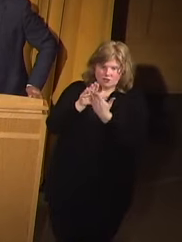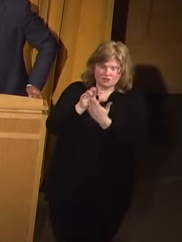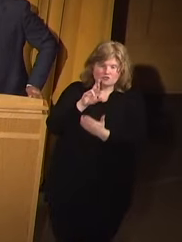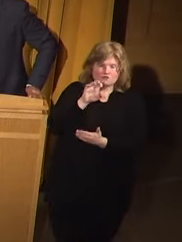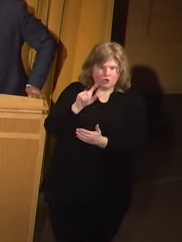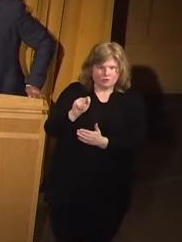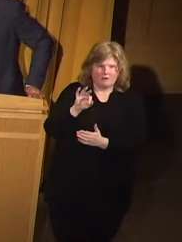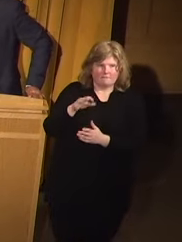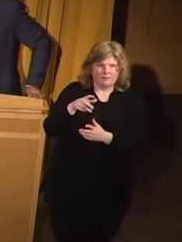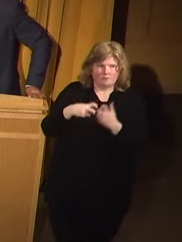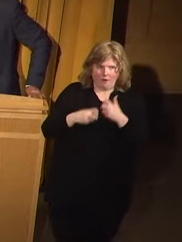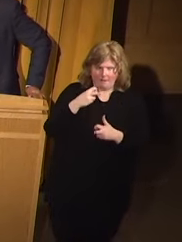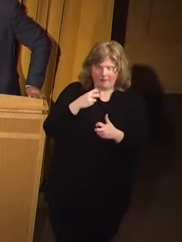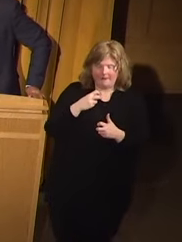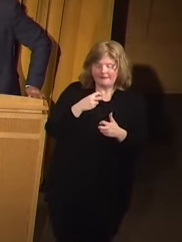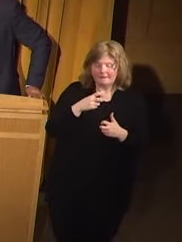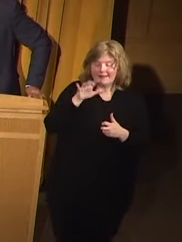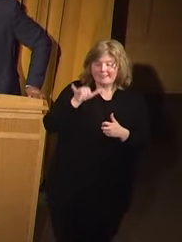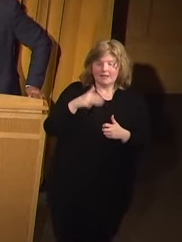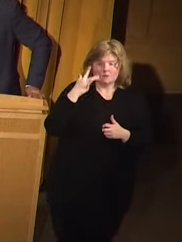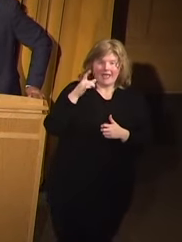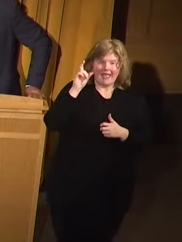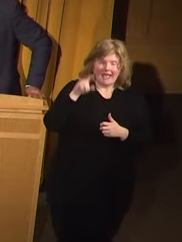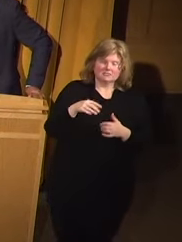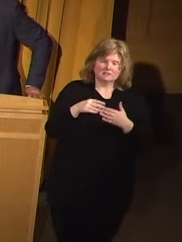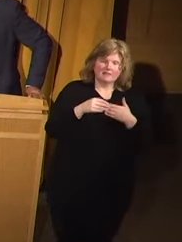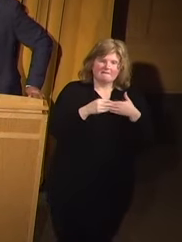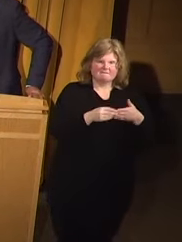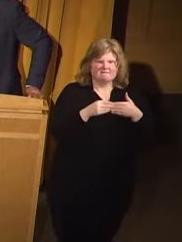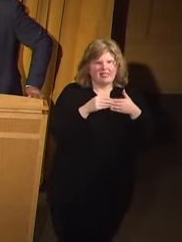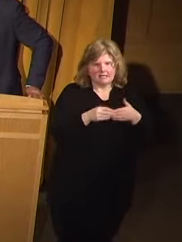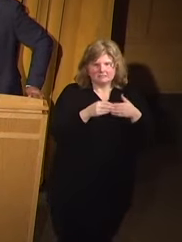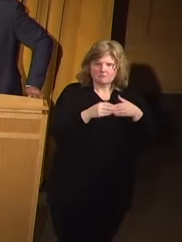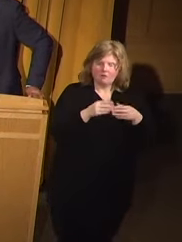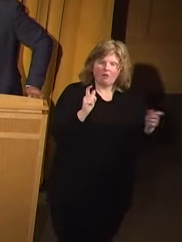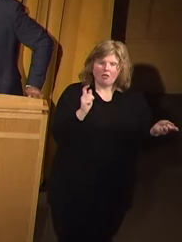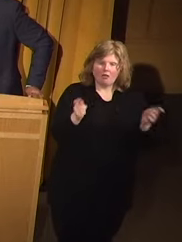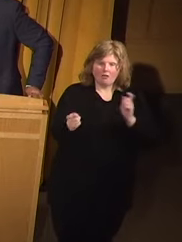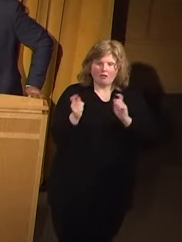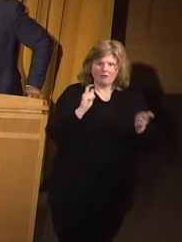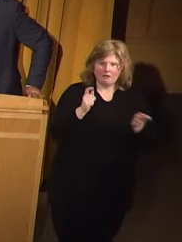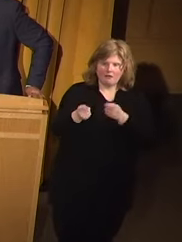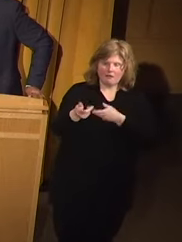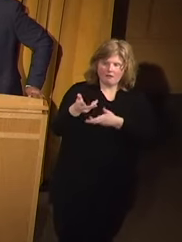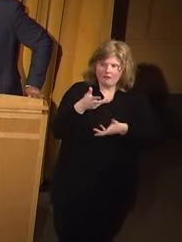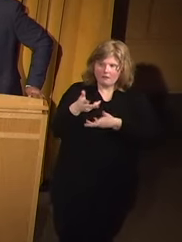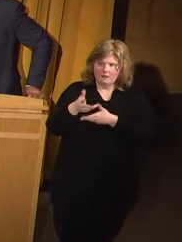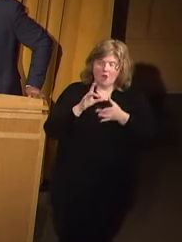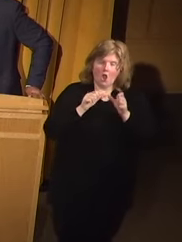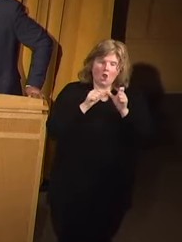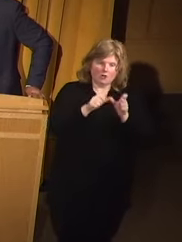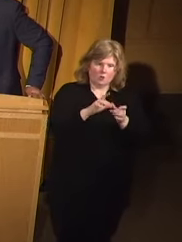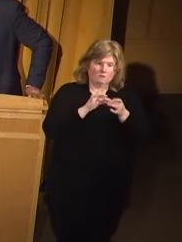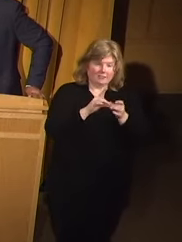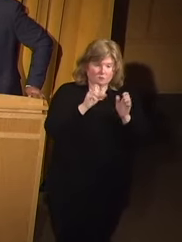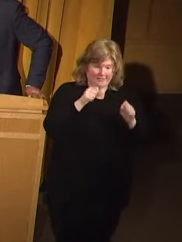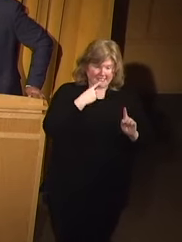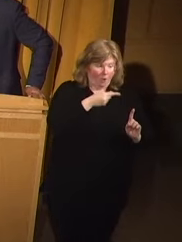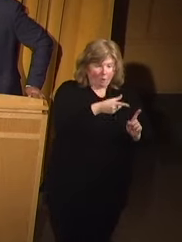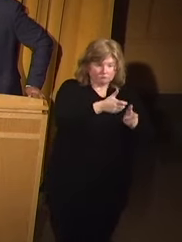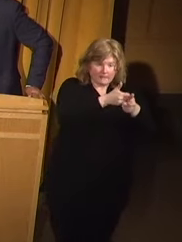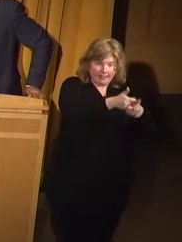the problem that we're dealing with. And that's why this has to be an agile, nimble, ongoing relationship. So we can say, well, they're in compliance,